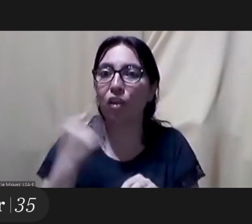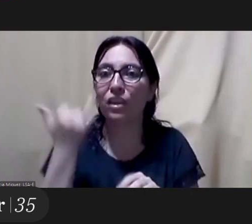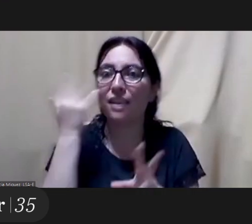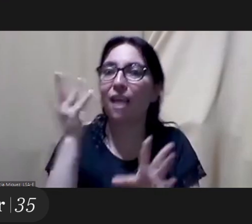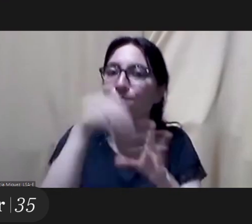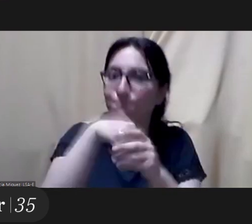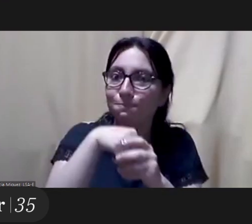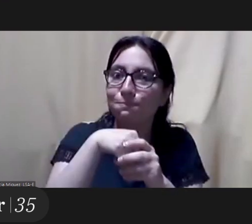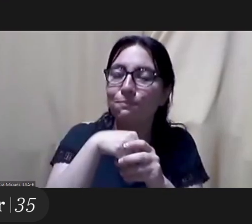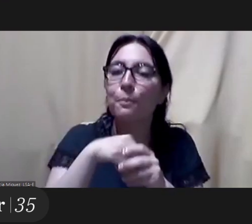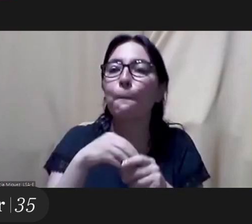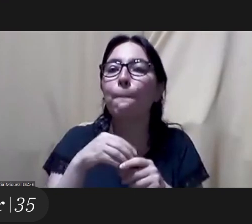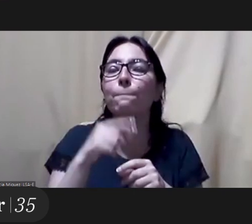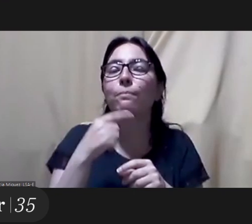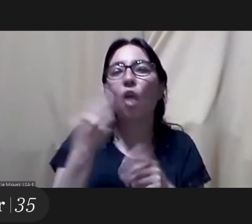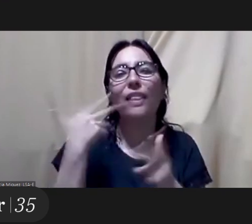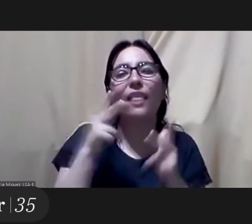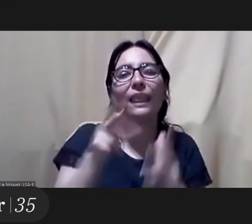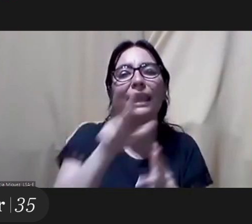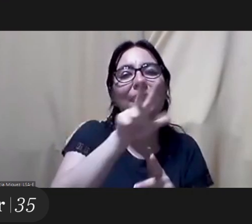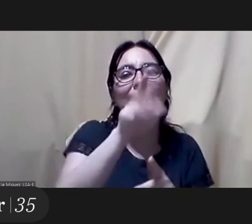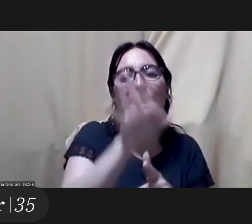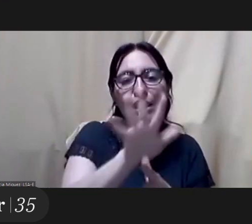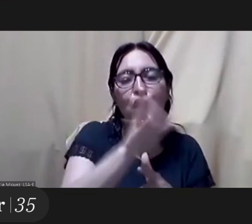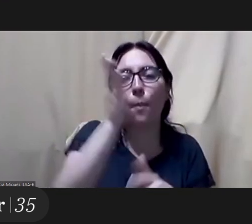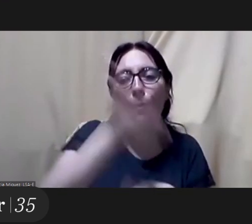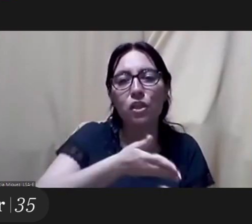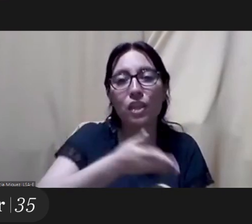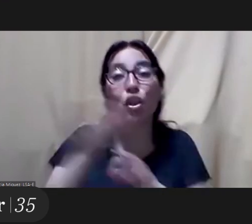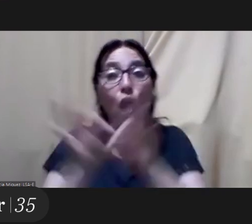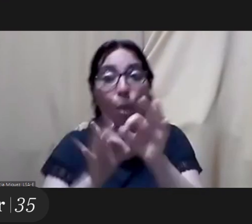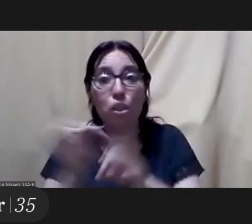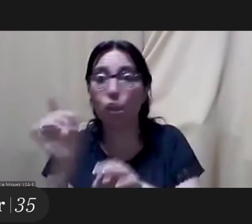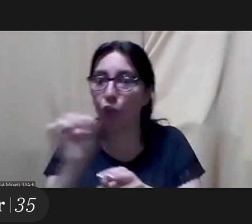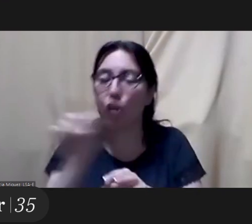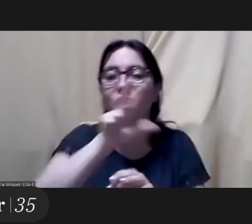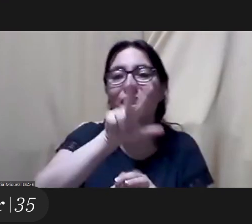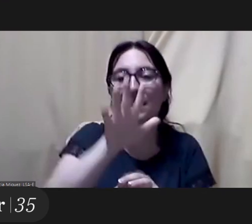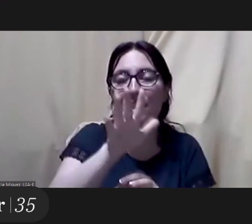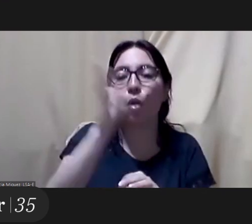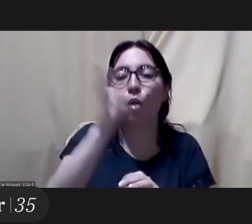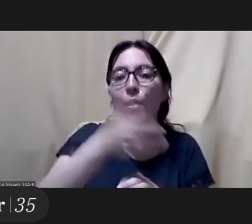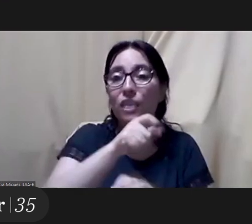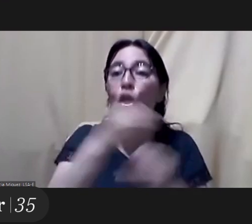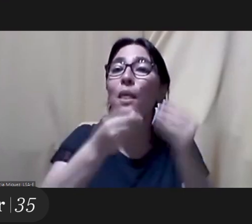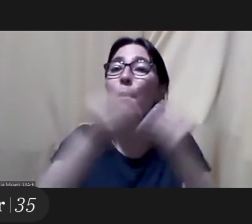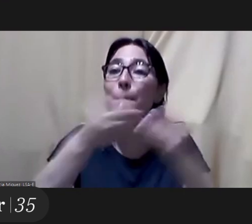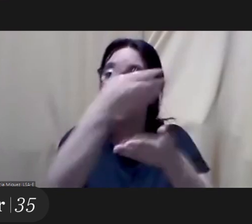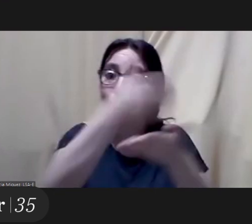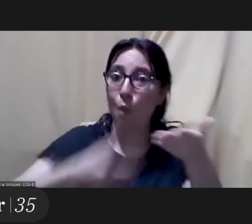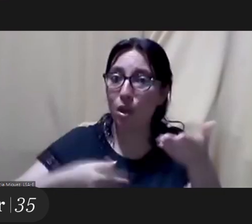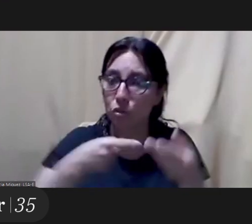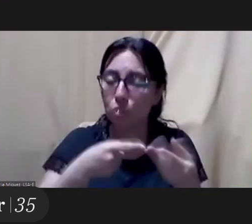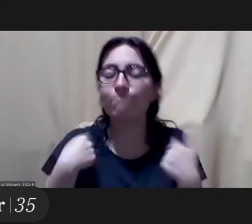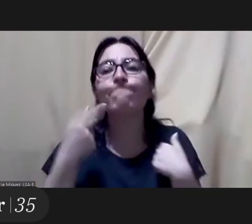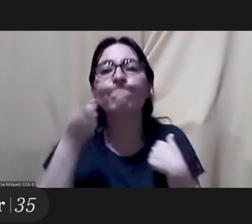women but like i said before it's not 35 of the projects but 35 of the budget because there is a